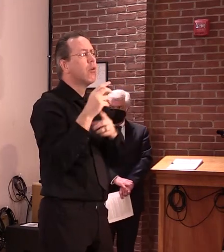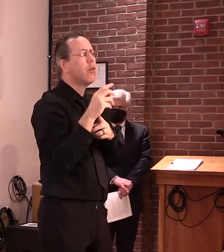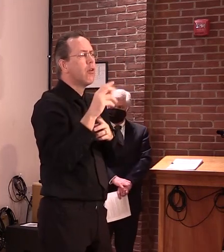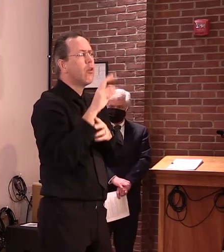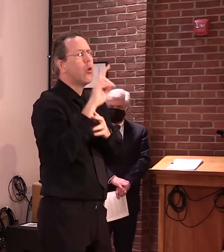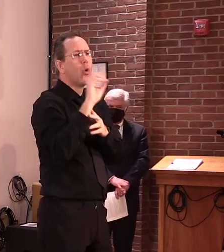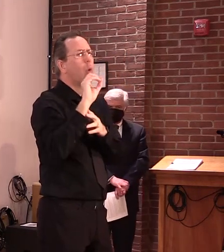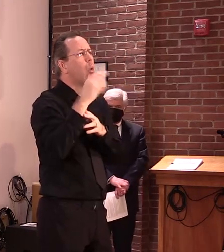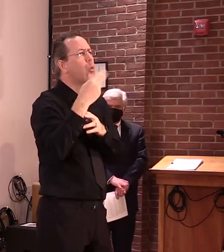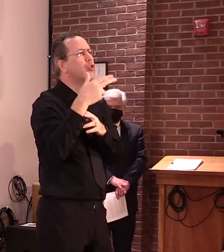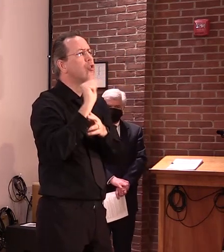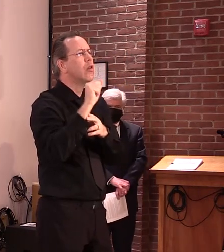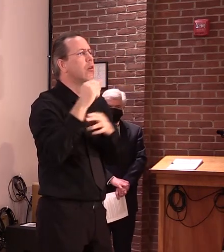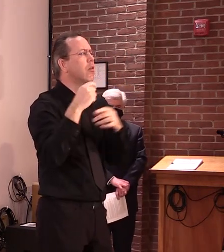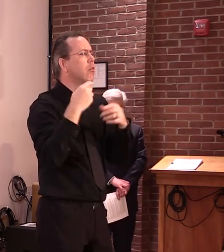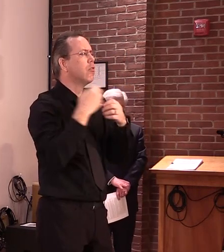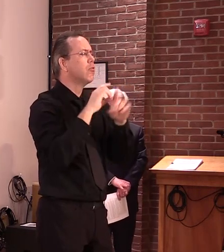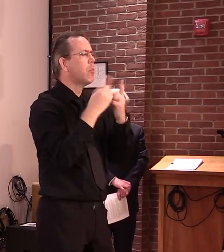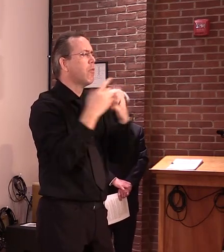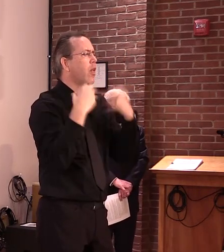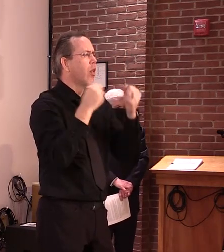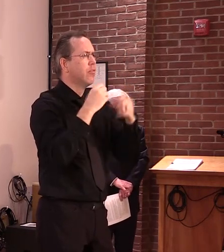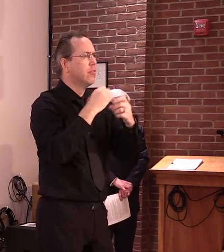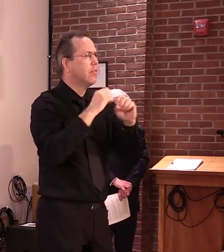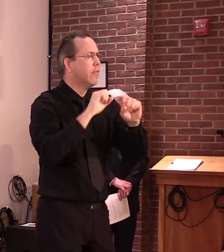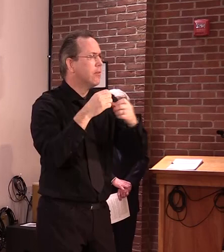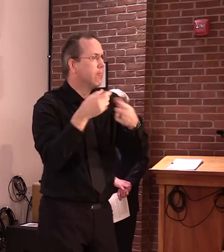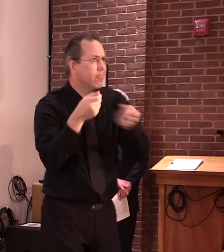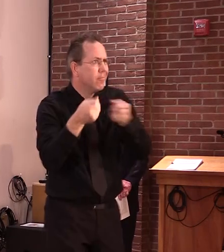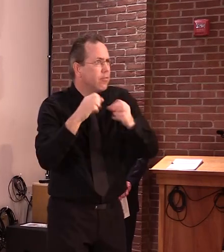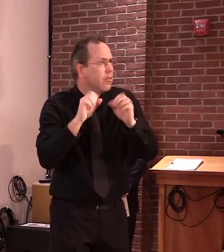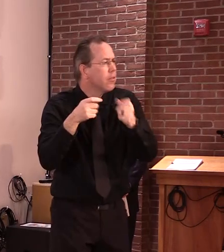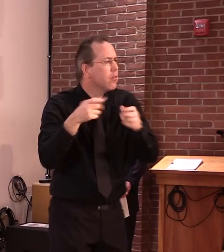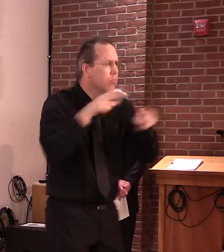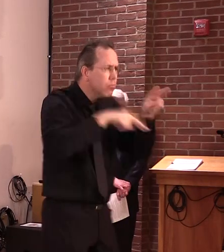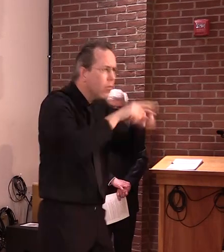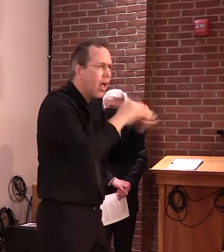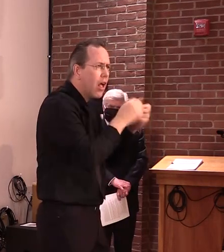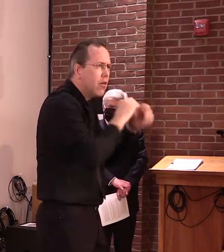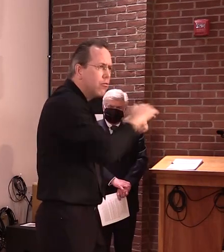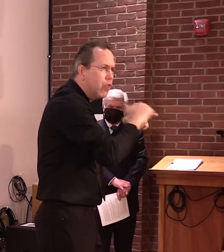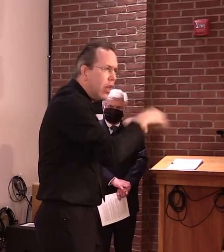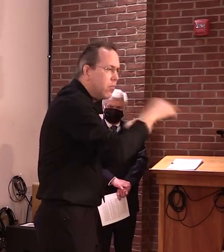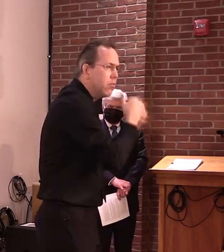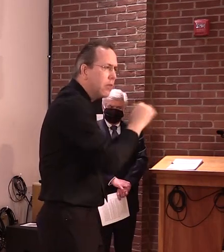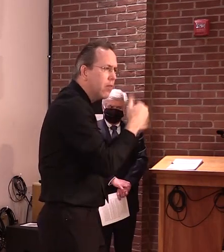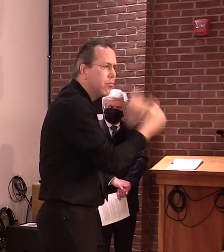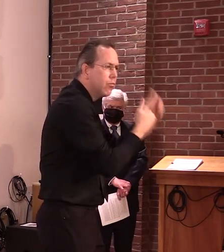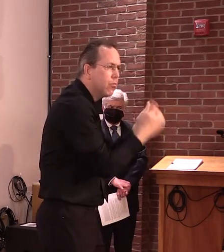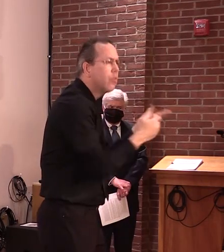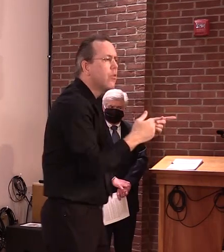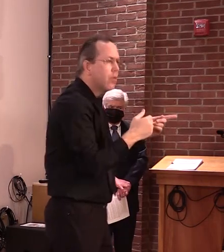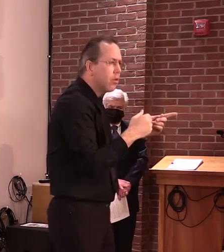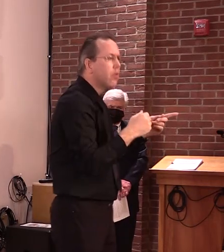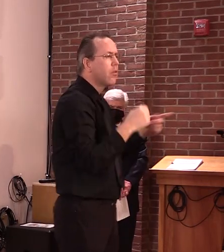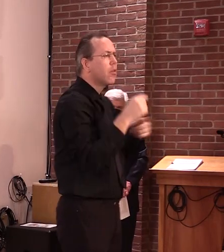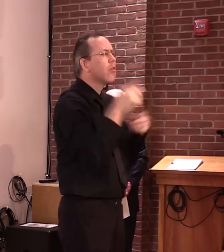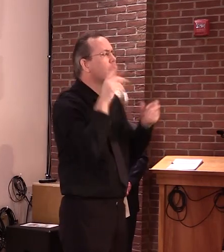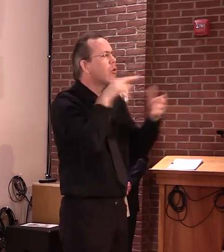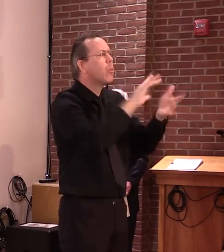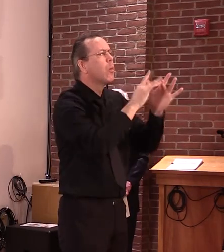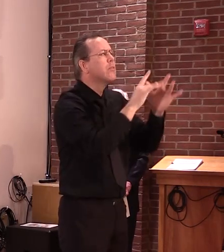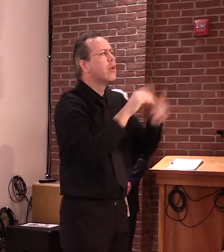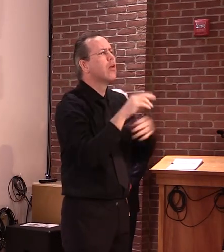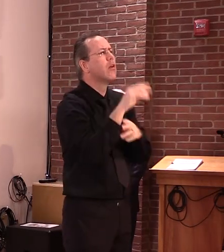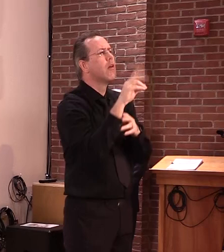.vermont.gov. And remember, while there would be mass requirements for employees, we're still